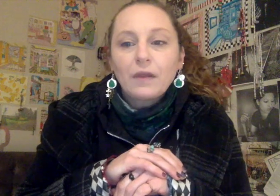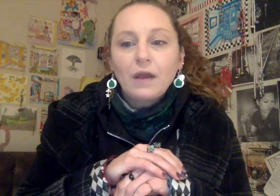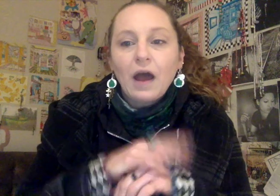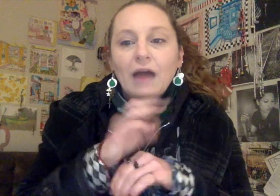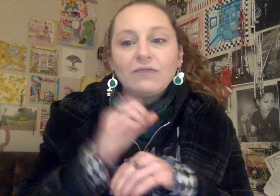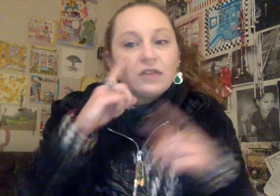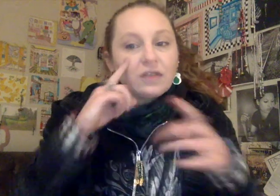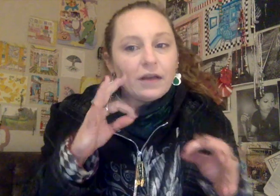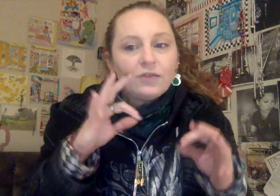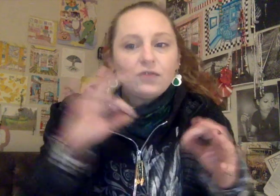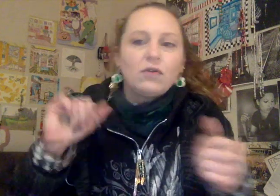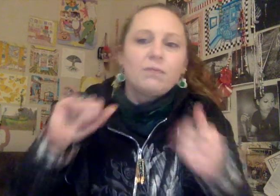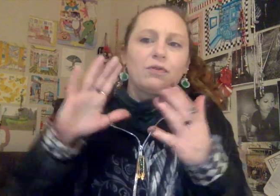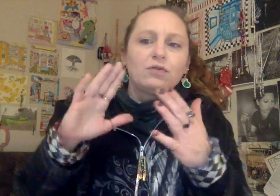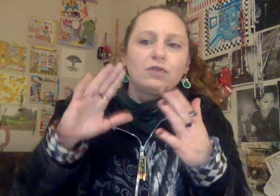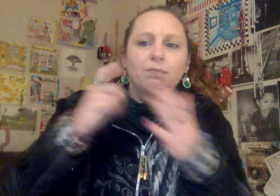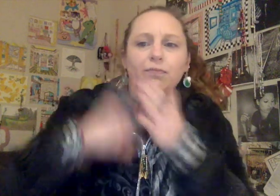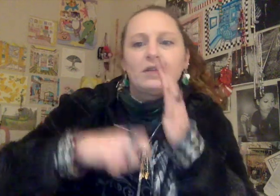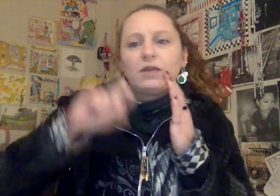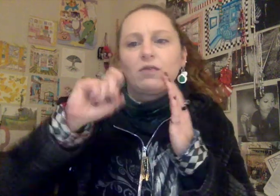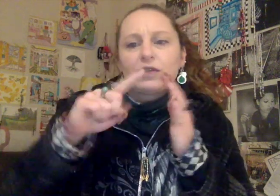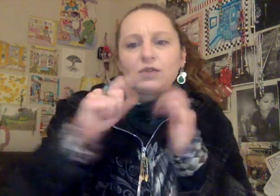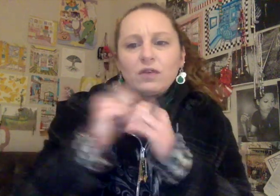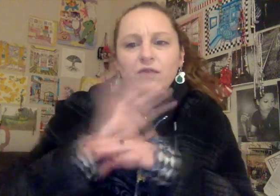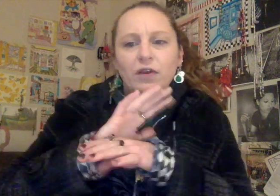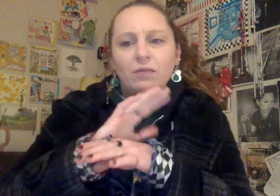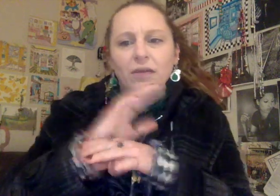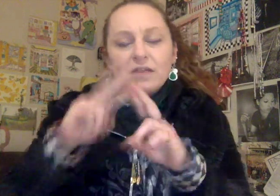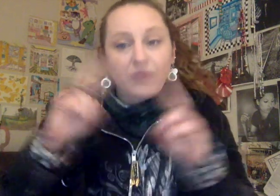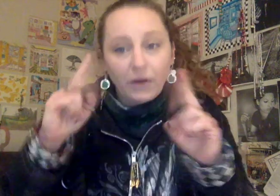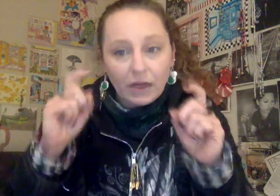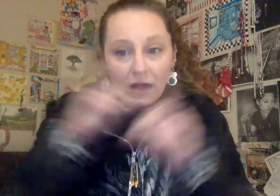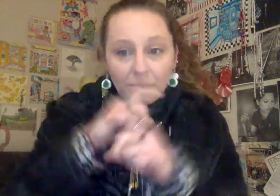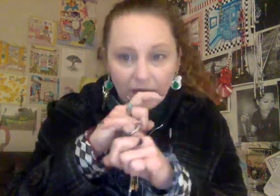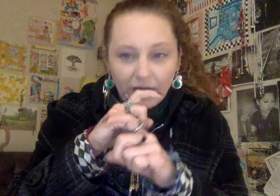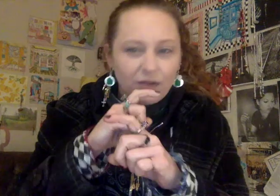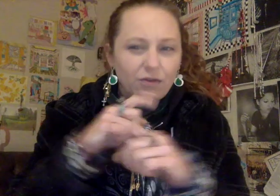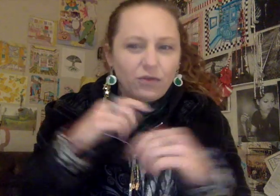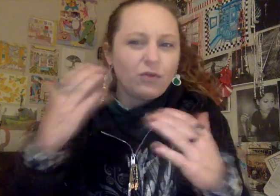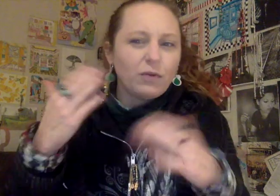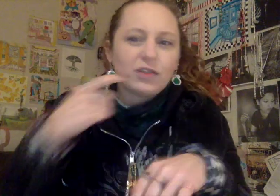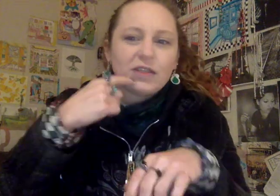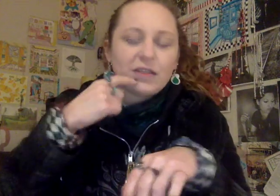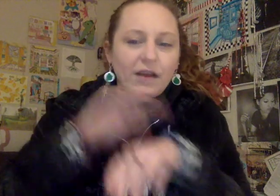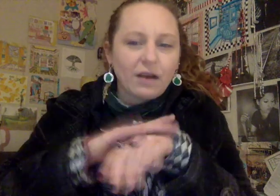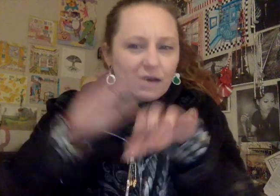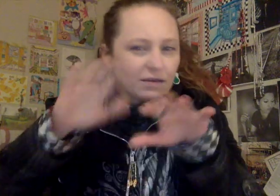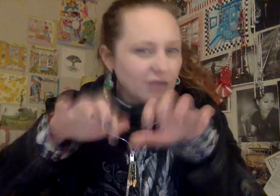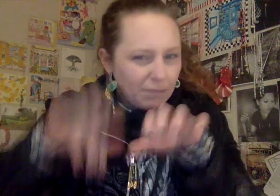I've decided to approach the pricing question with the video because it's very complicated. There's too much to say on typing.